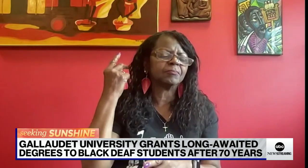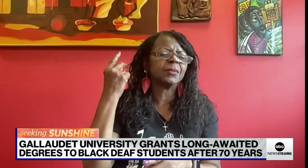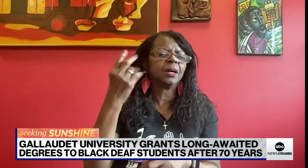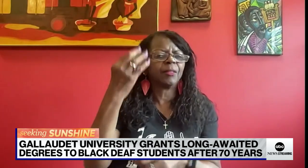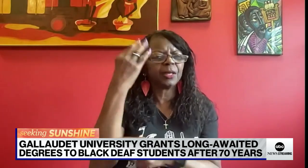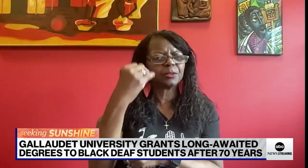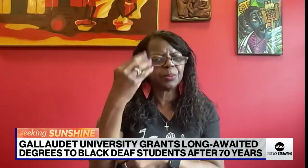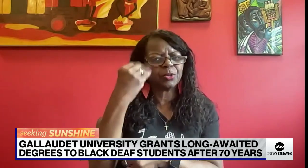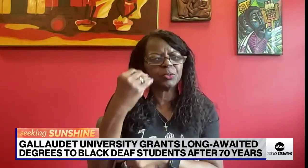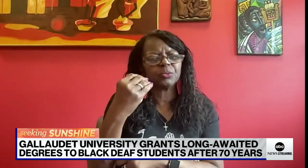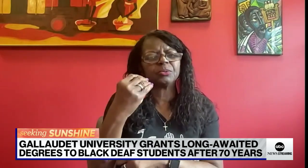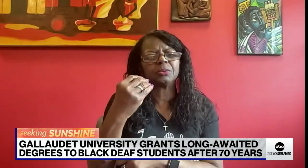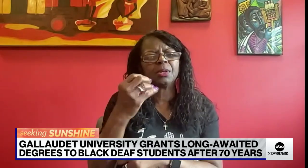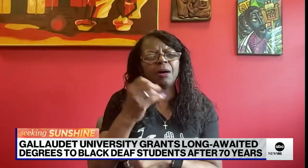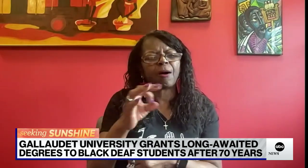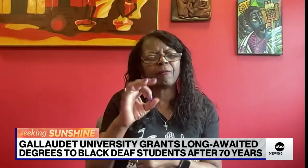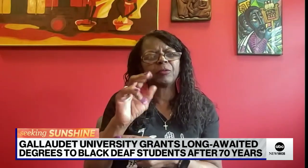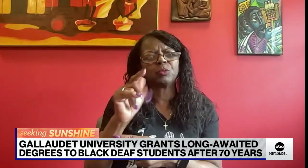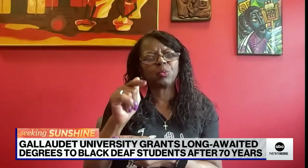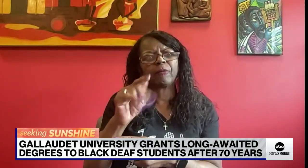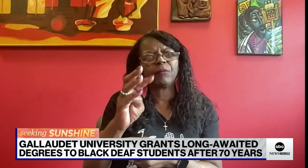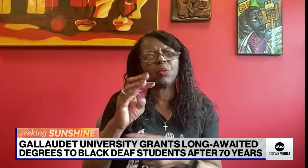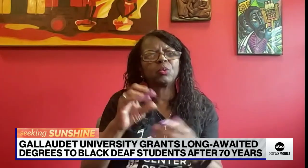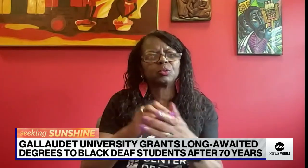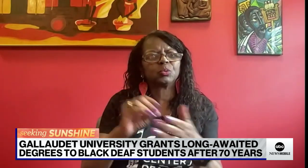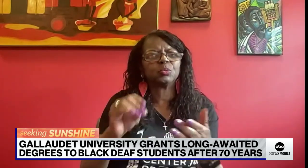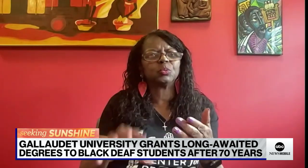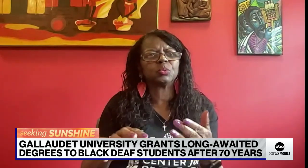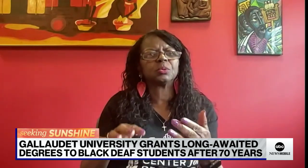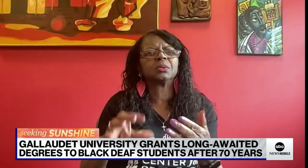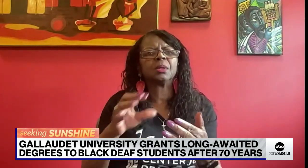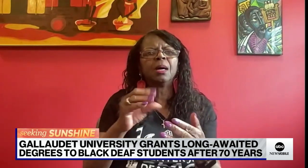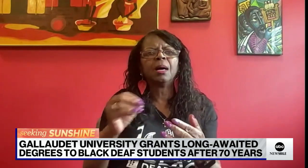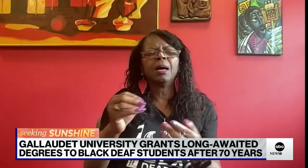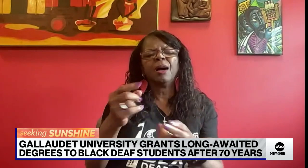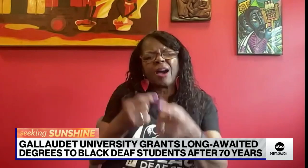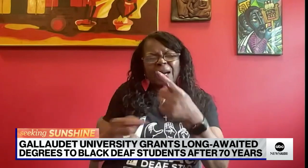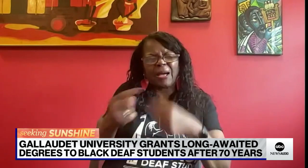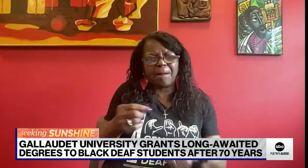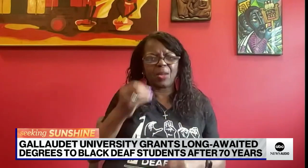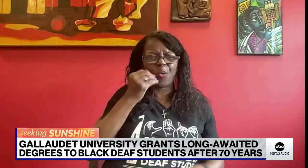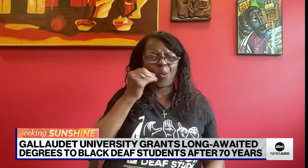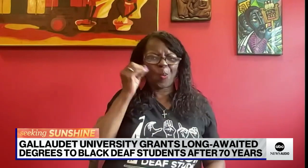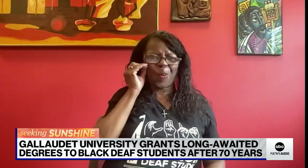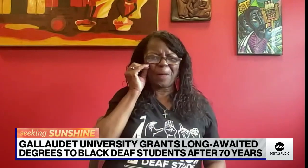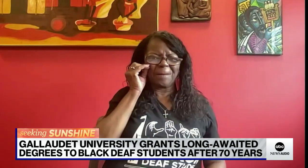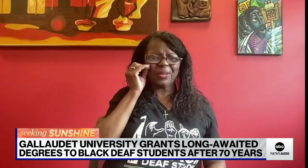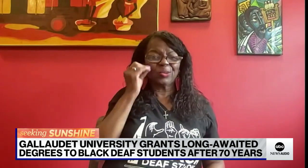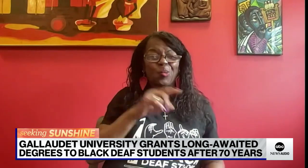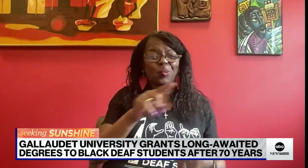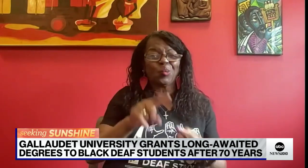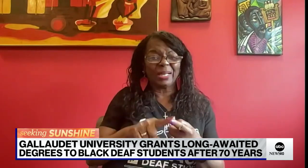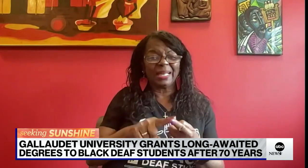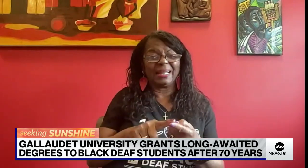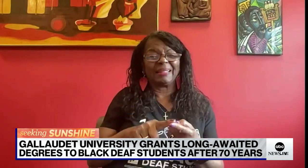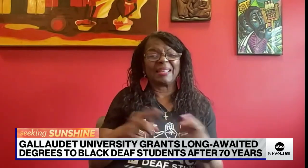Pathways and Gardens Memorial honoring the experience of those 24 Black Deaf students from Kendall Division II